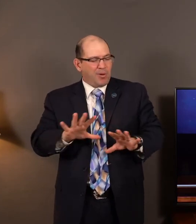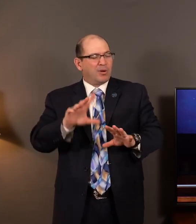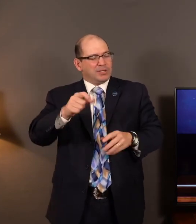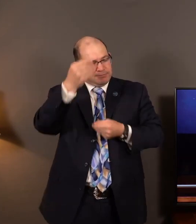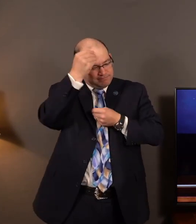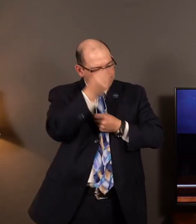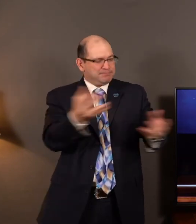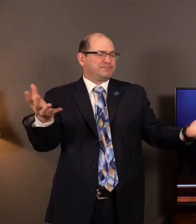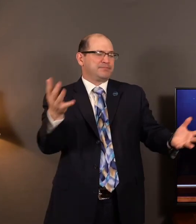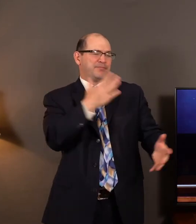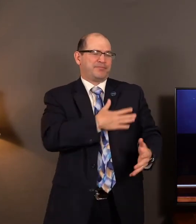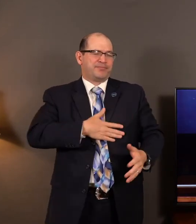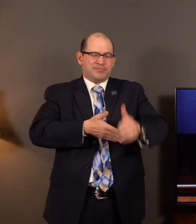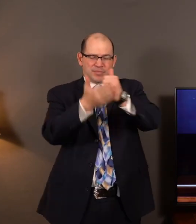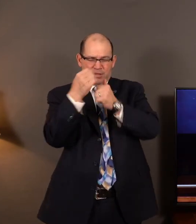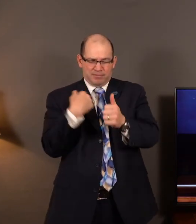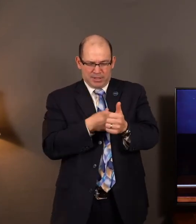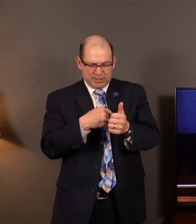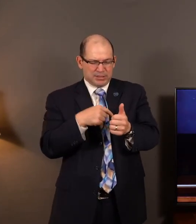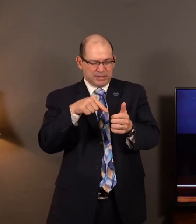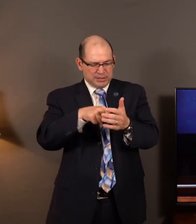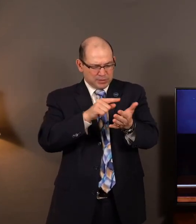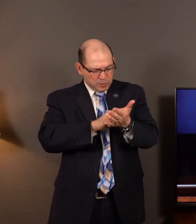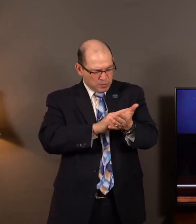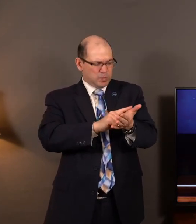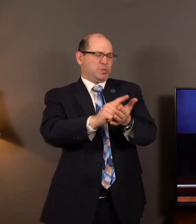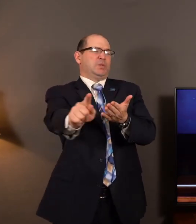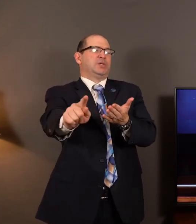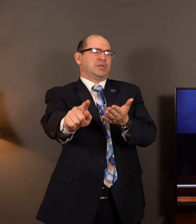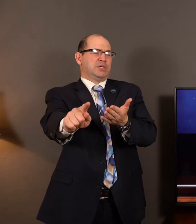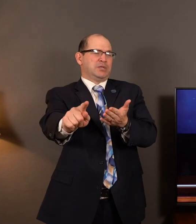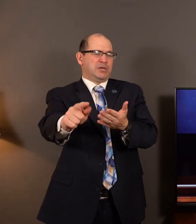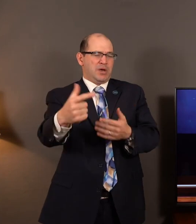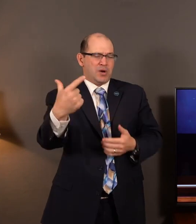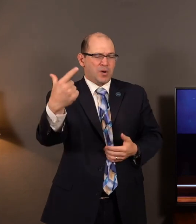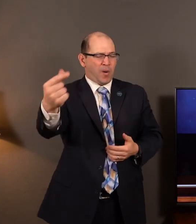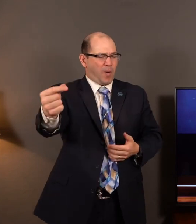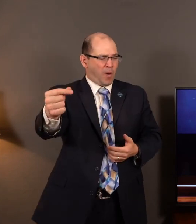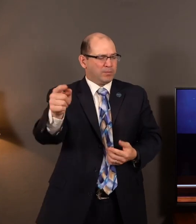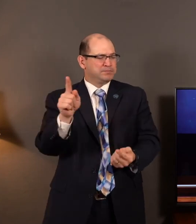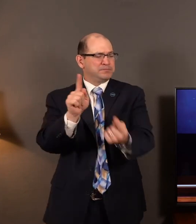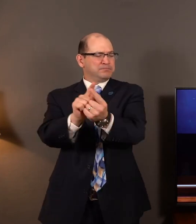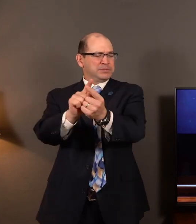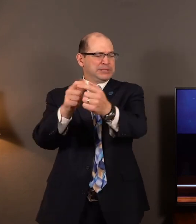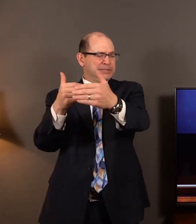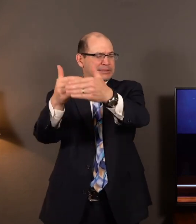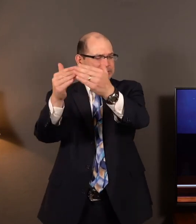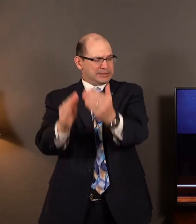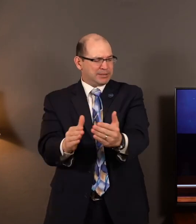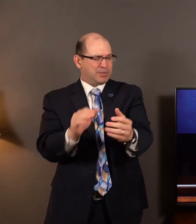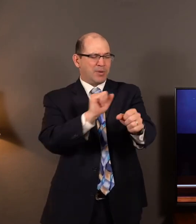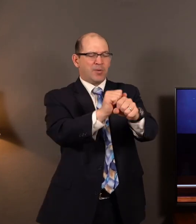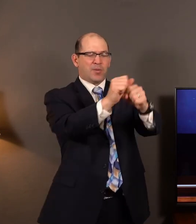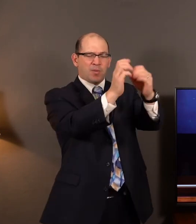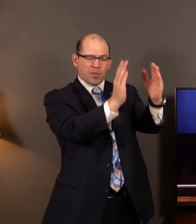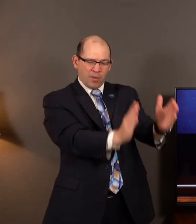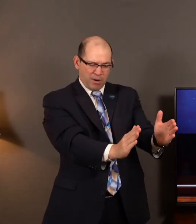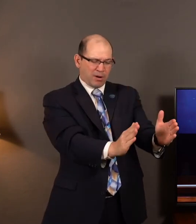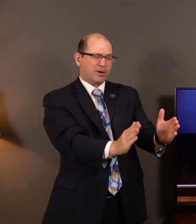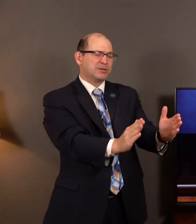So help us this week to get out of our comfort zone, to go to that neighbor, to go to that coworker, to go to that person that